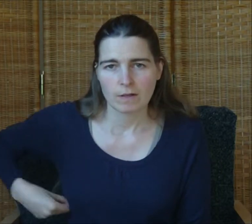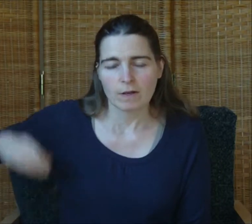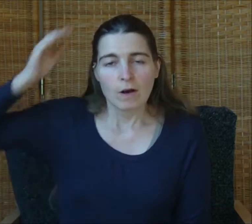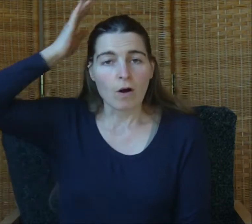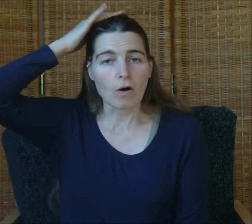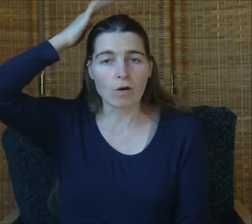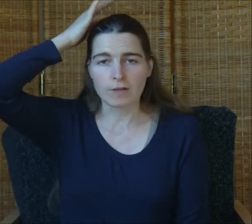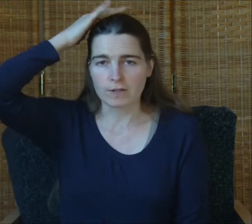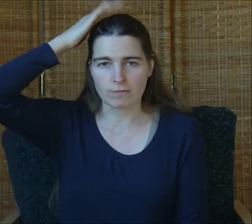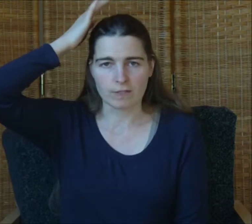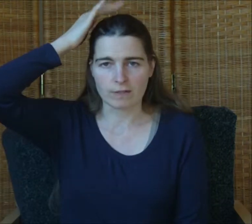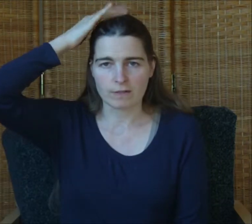All these reasons.